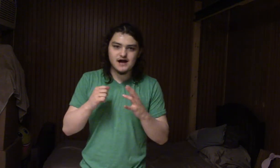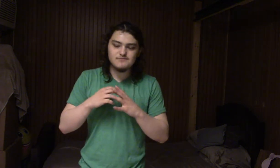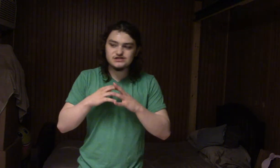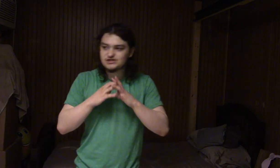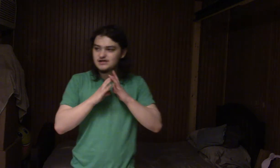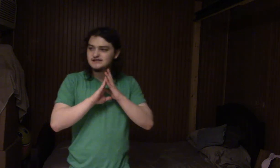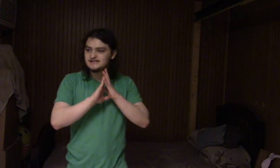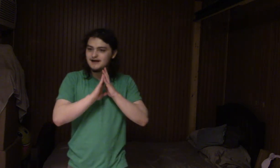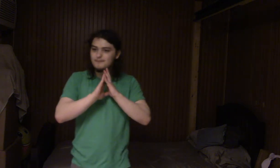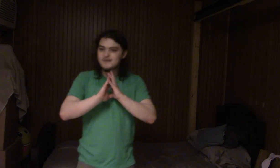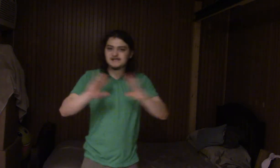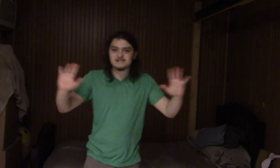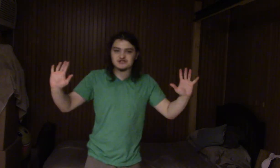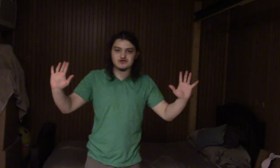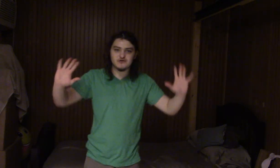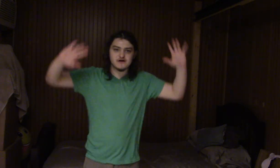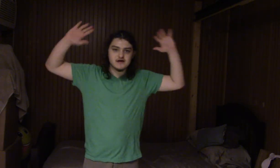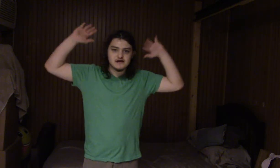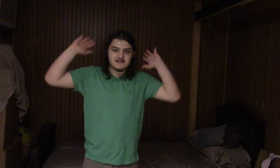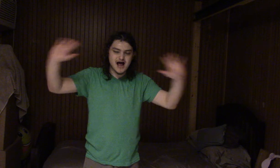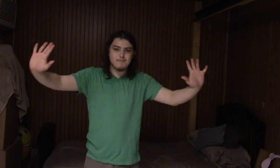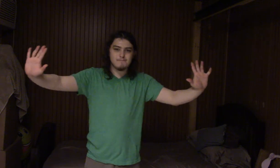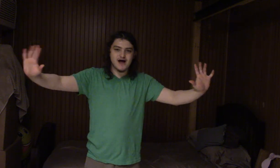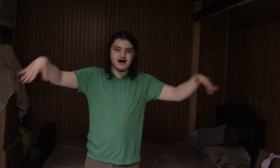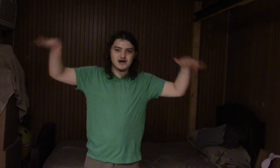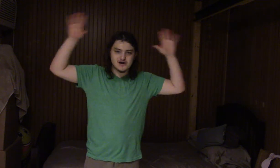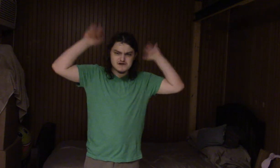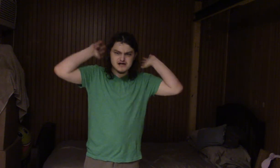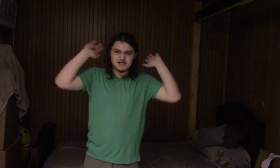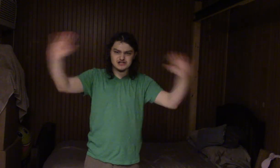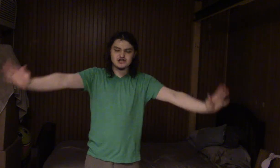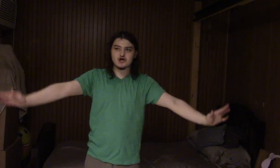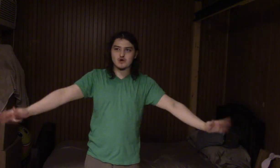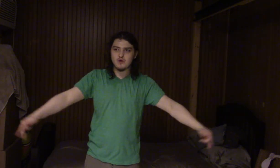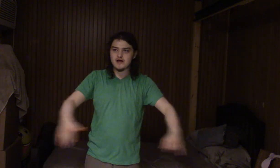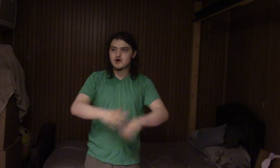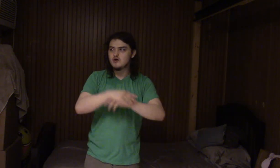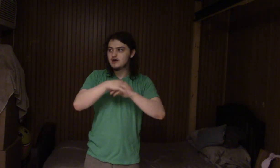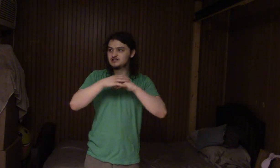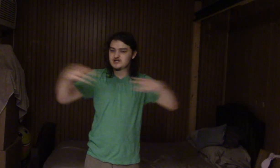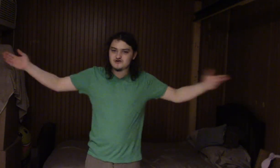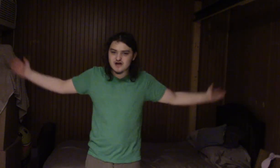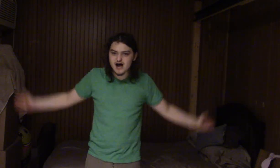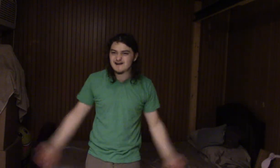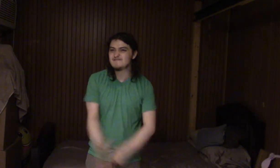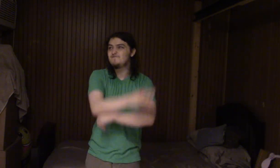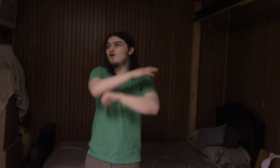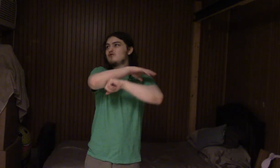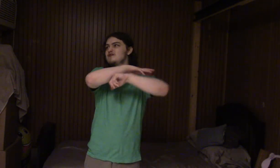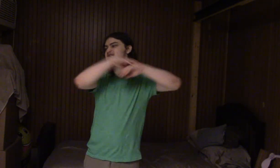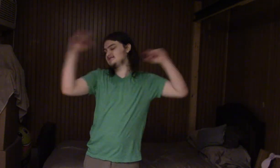I'm just gonna send a message to the non-binary, genderqueer, gender non-conformist,